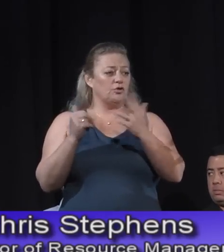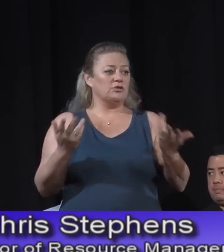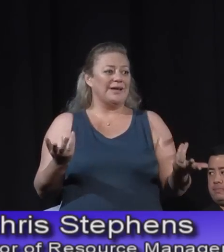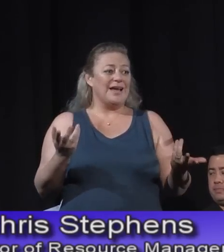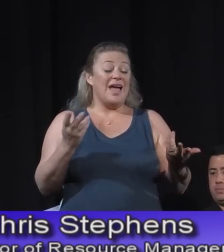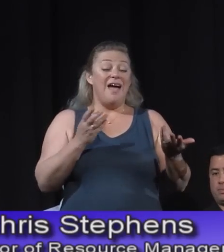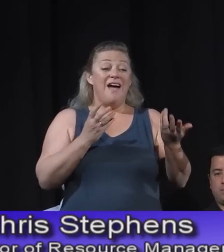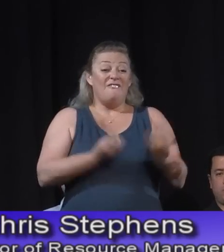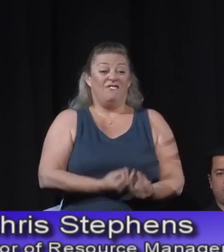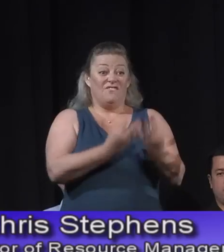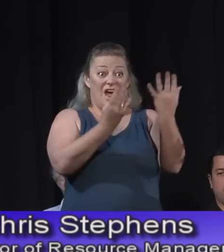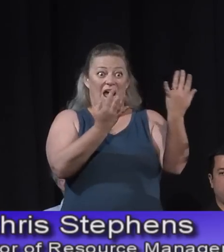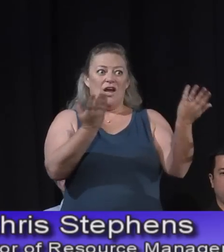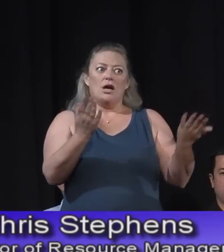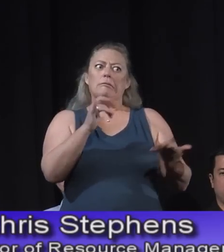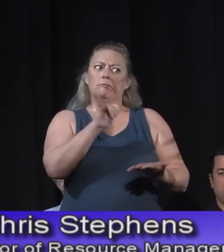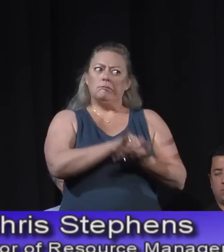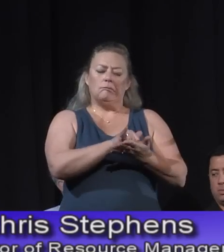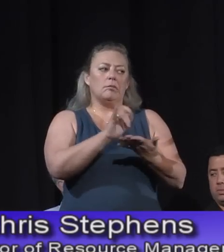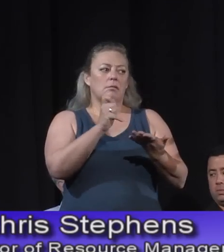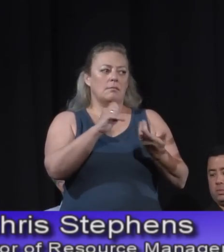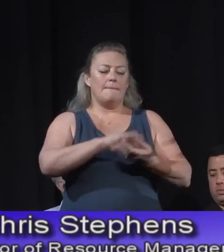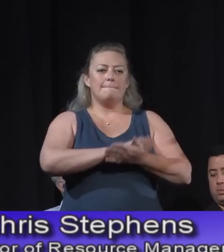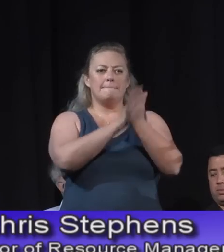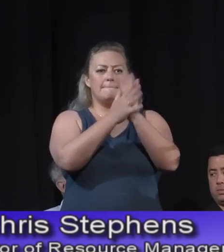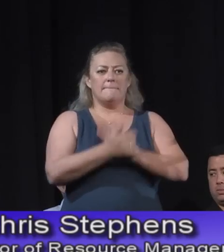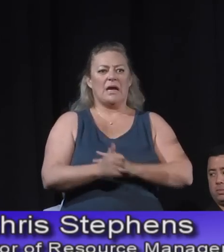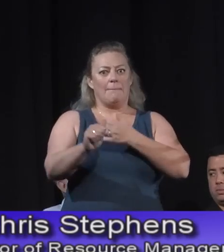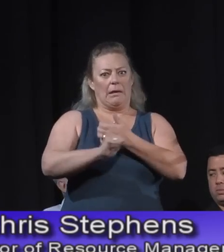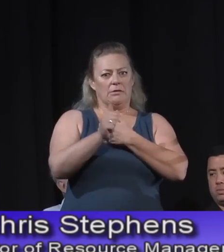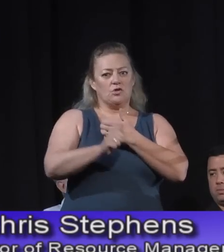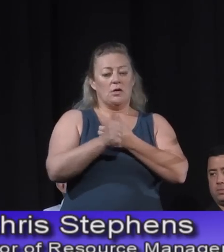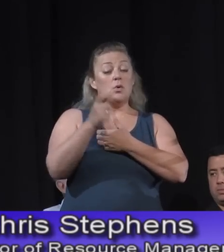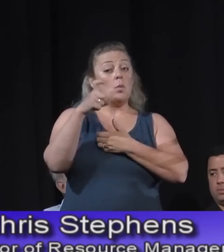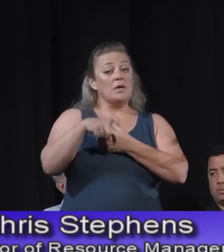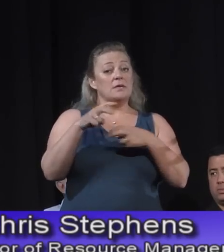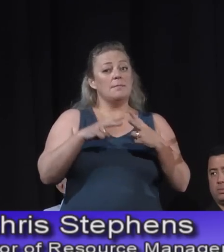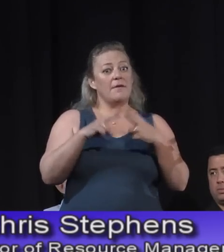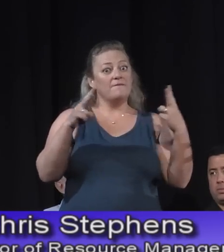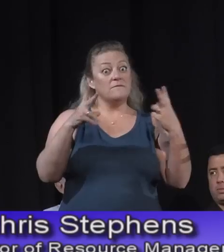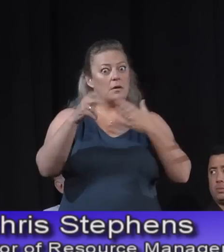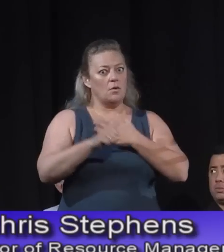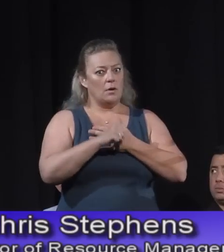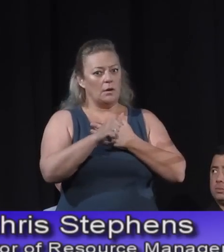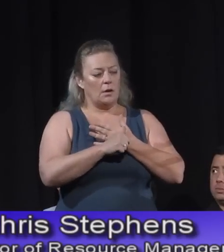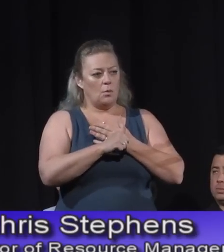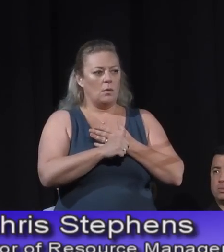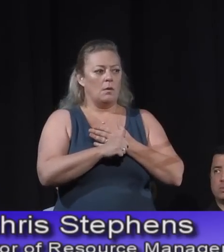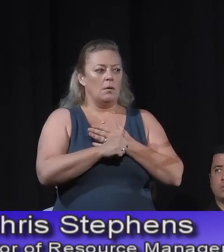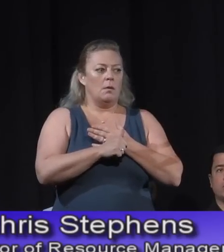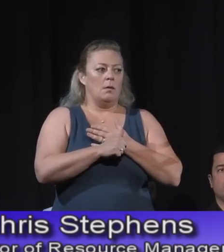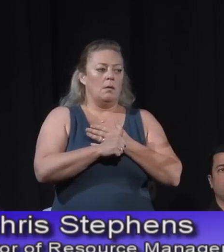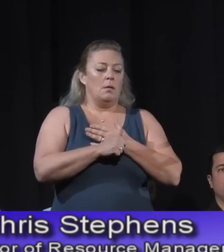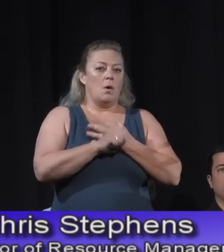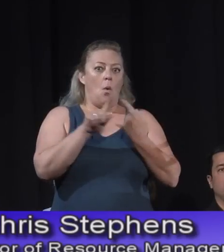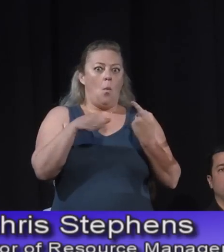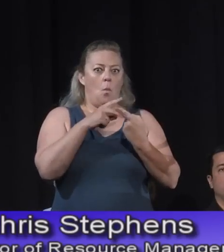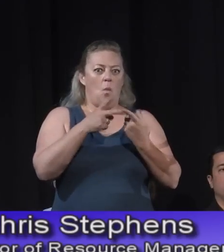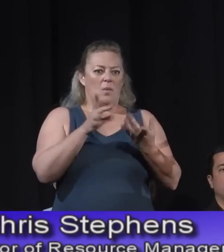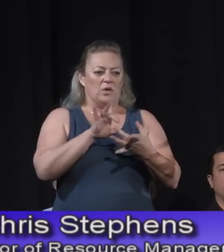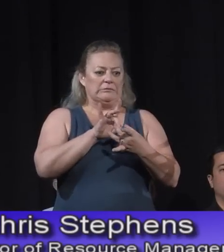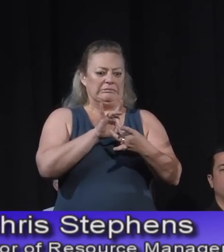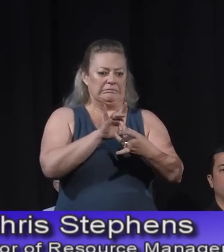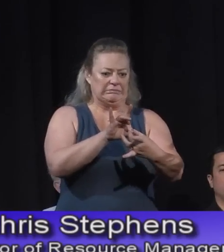perhaps, in the fire debris. And we need to take extra caution when we deal with that debris. And so